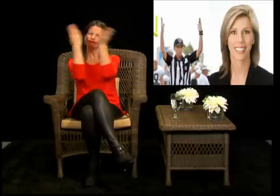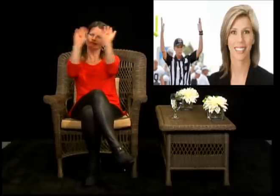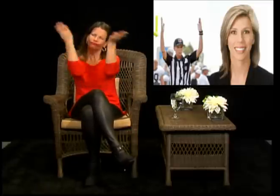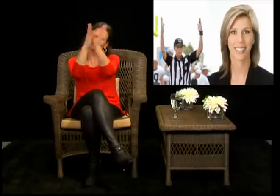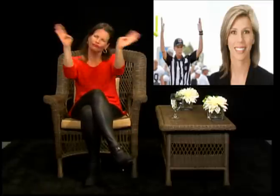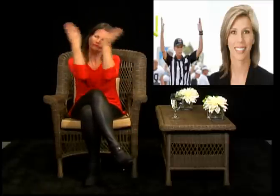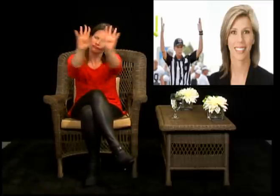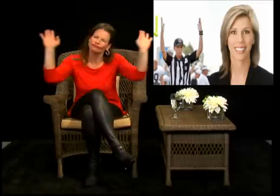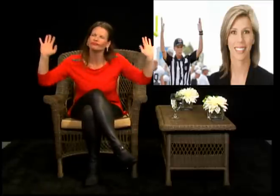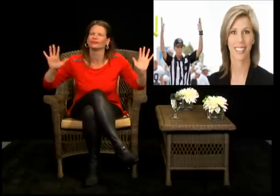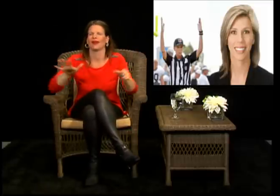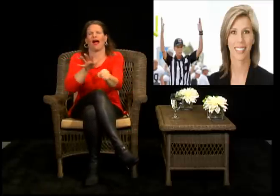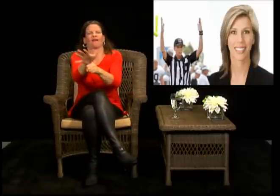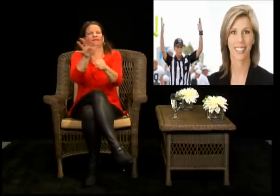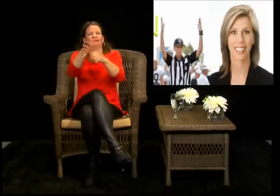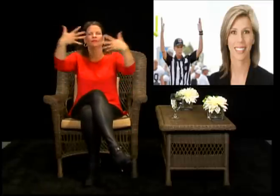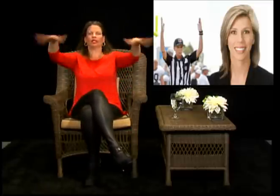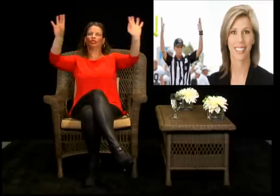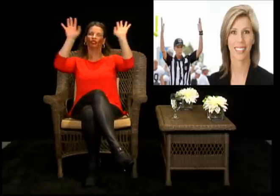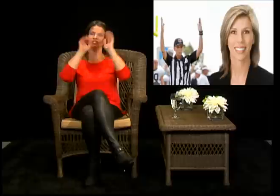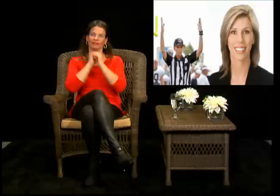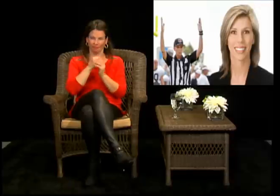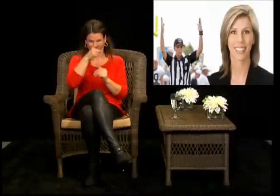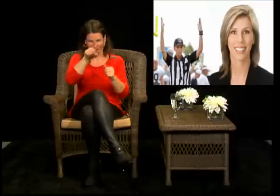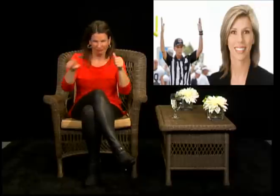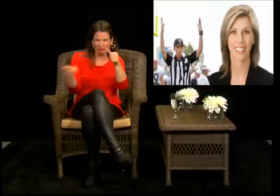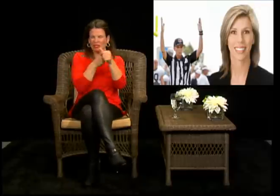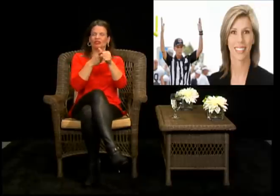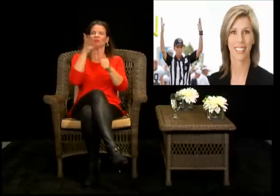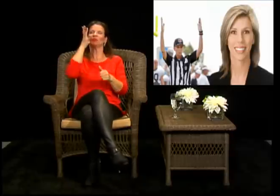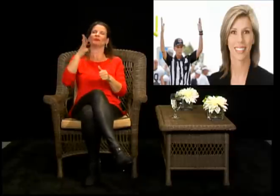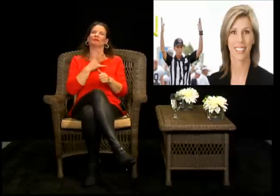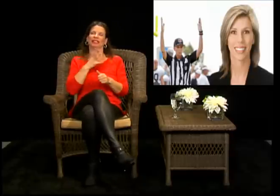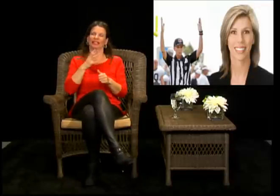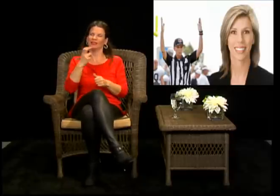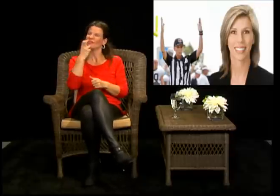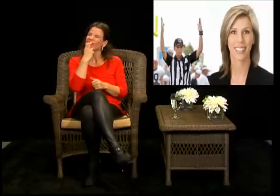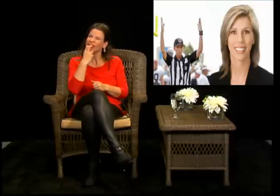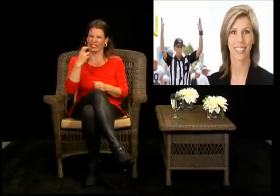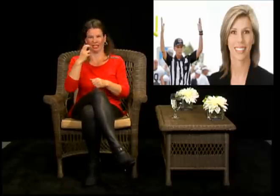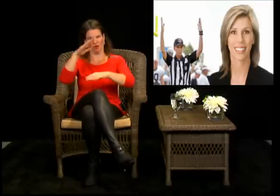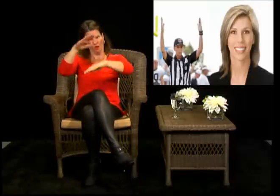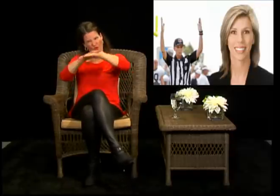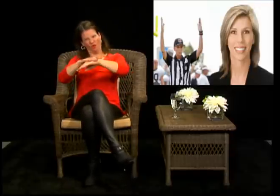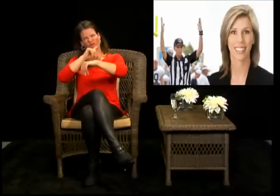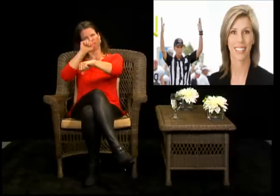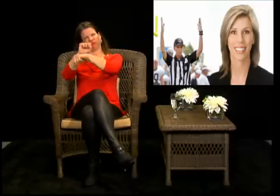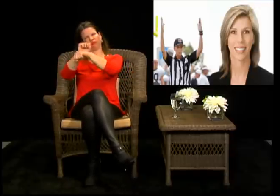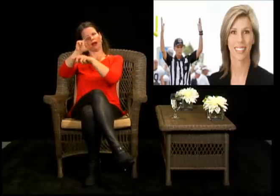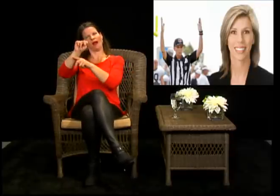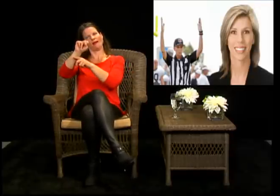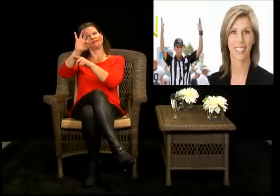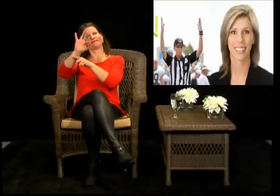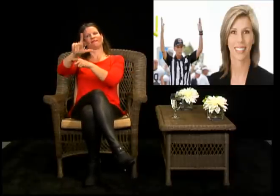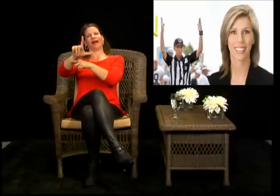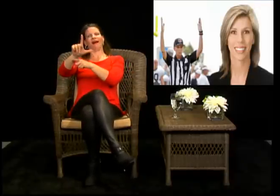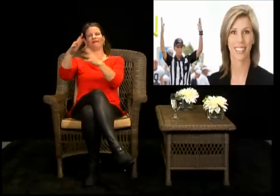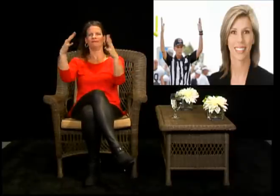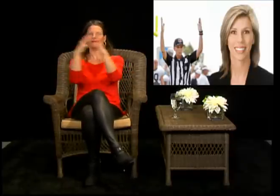it's about time women break through the barriers in sports i think you know we've had enough of men in sports and